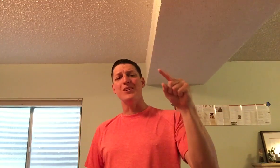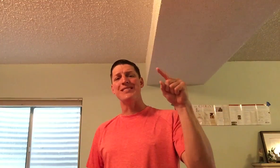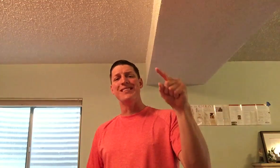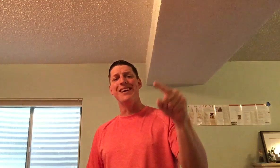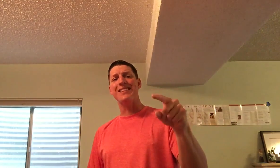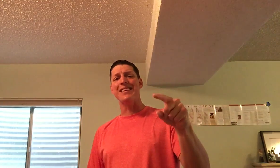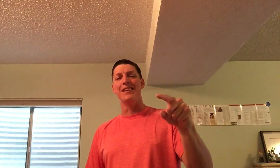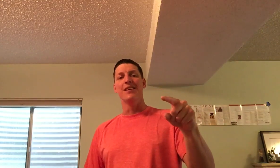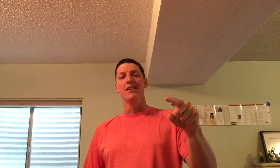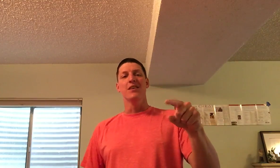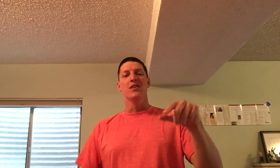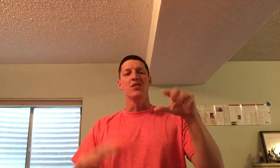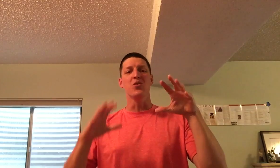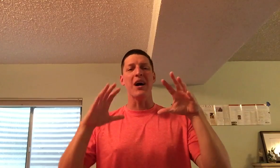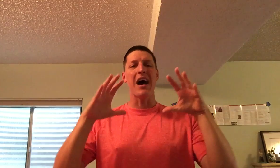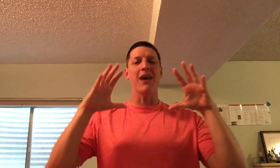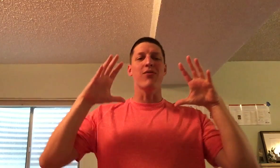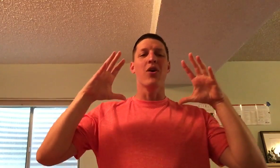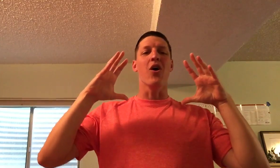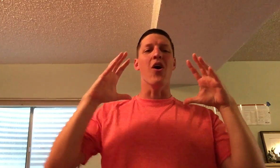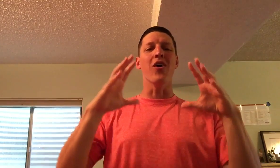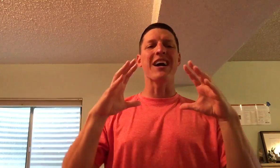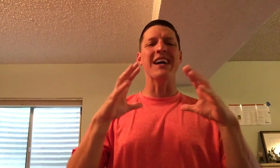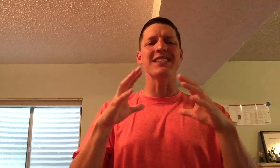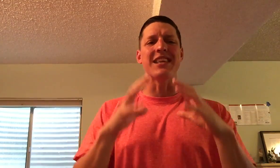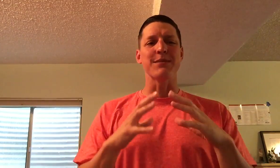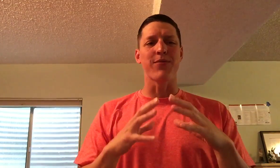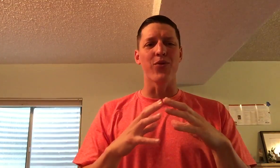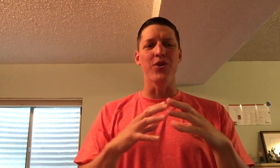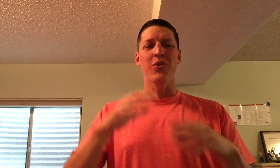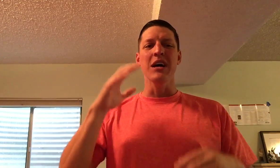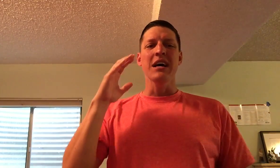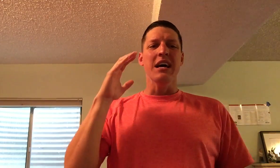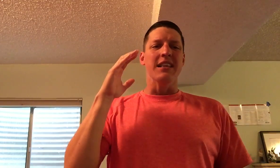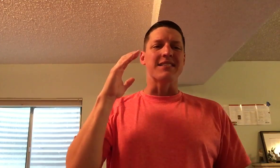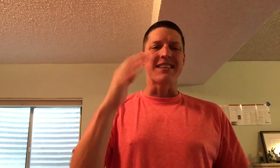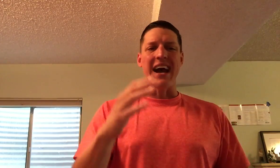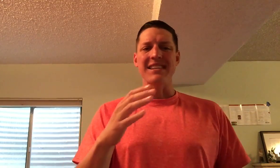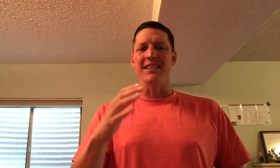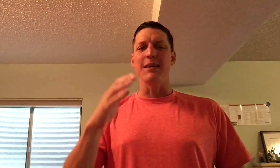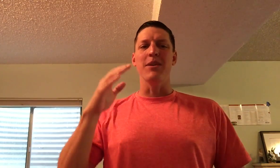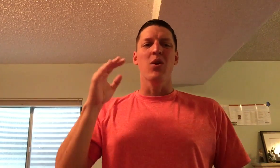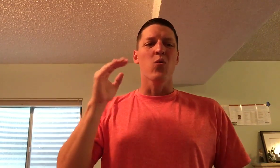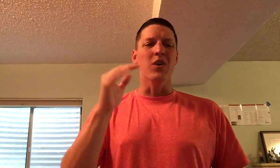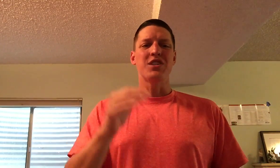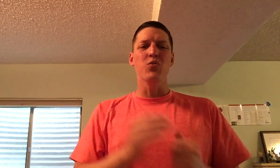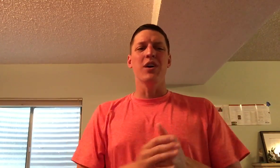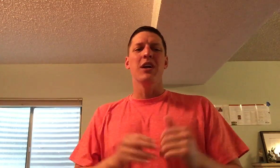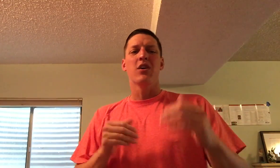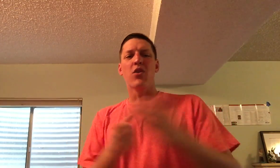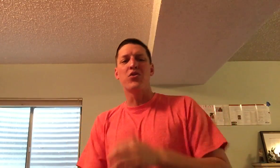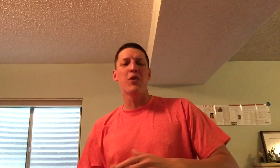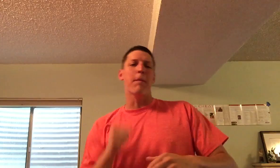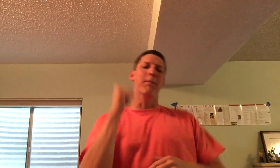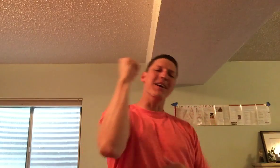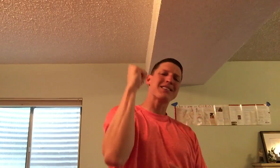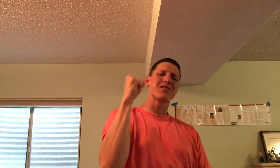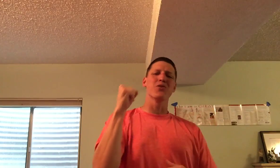is nothing. You have all kinds of things before you. The sky's the limit. What you want, go through it. Bust through